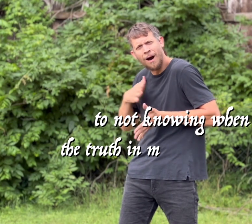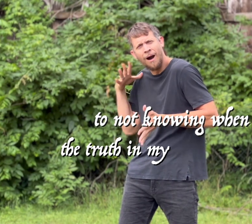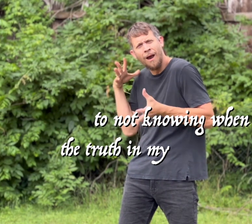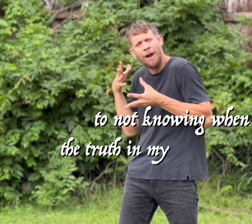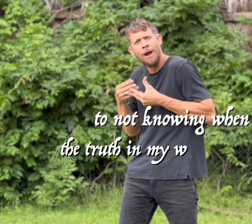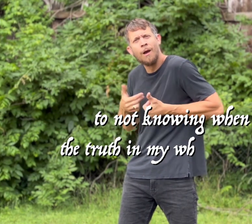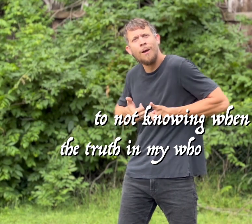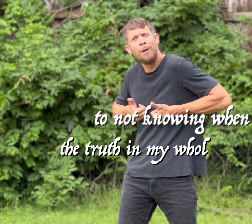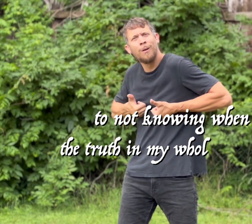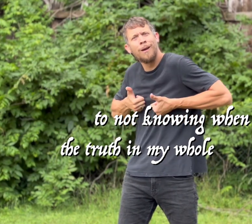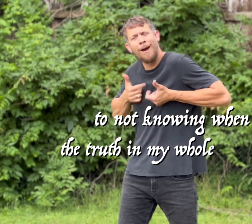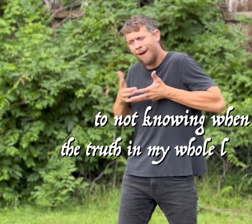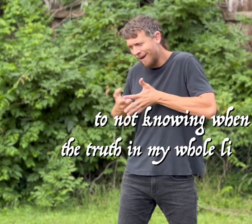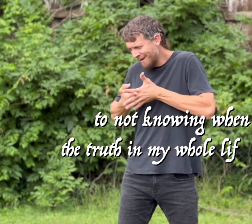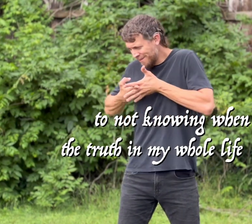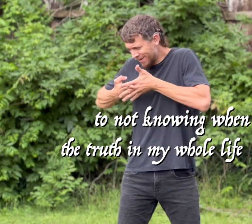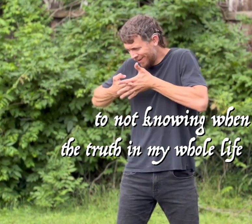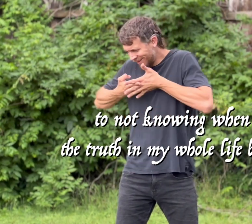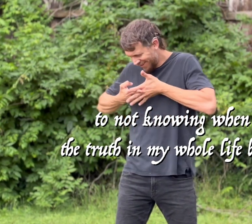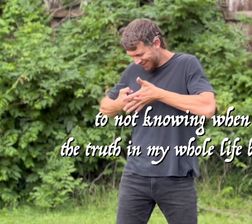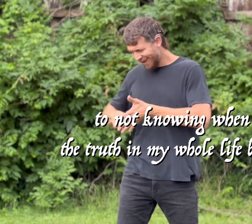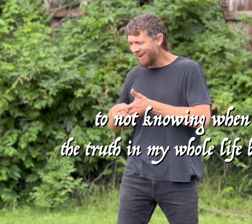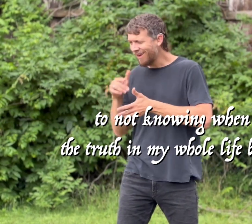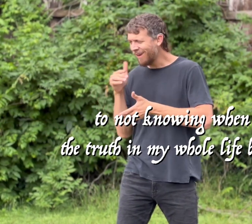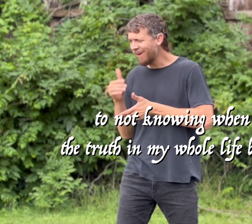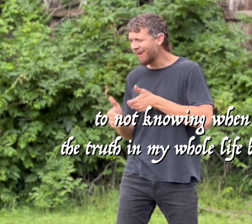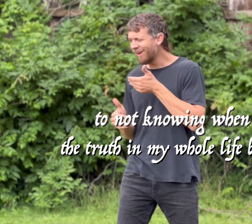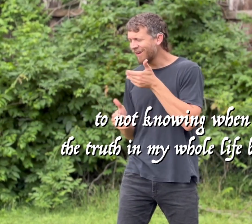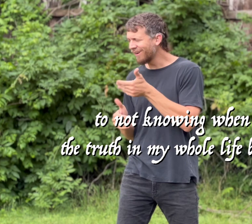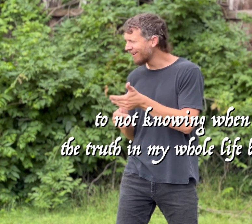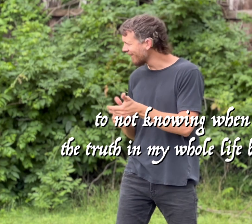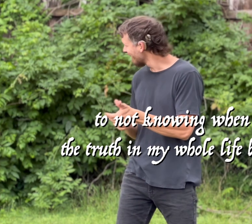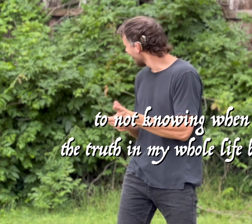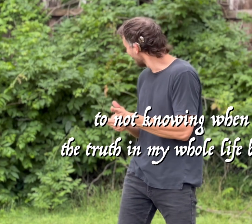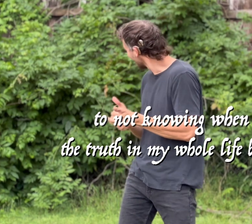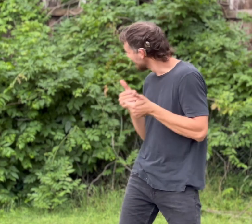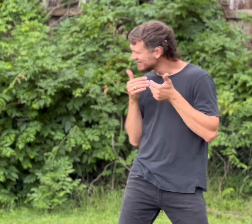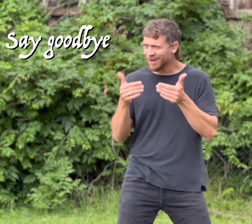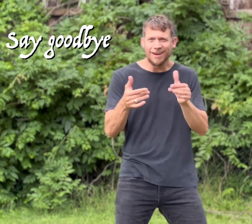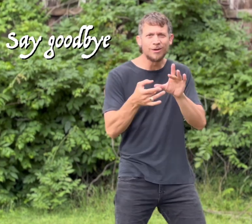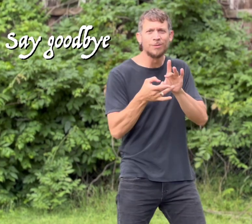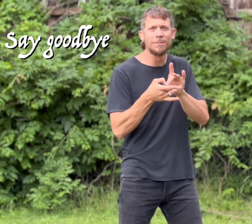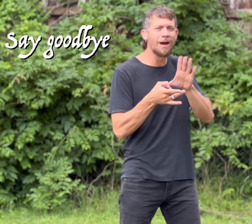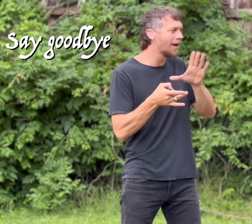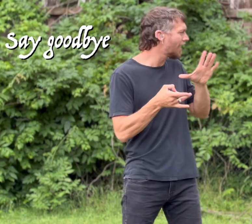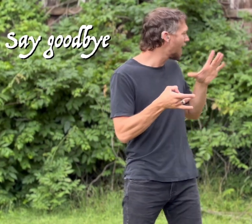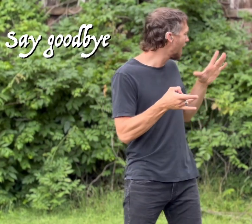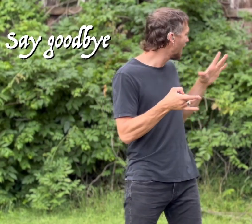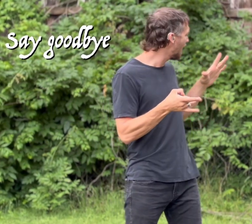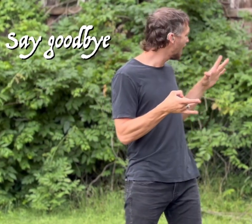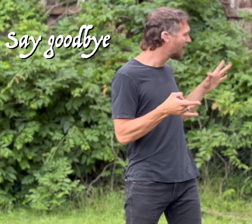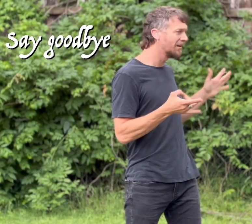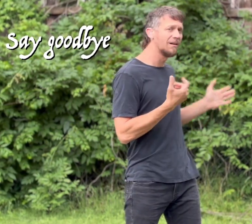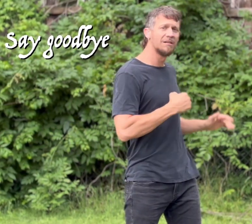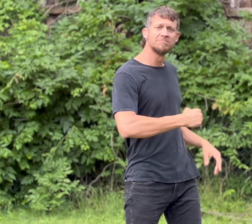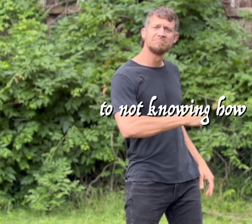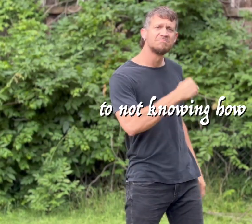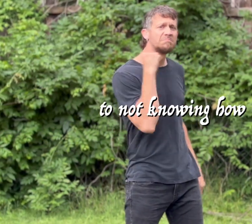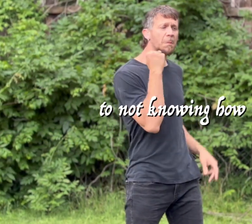my whole life began Say Goodbye And not